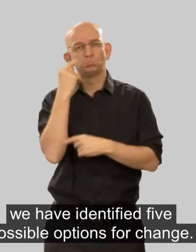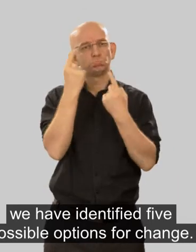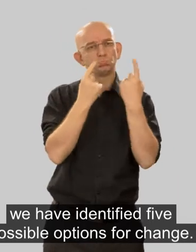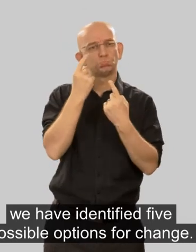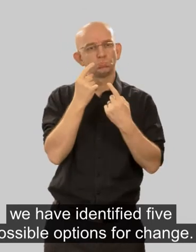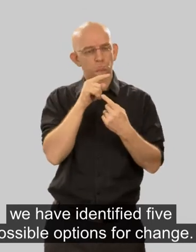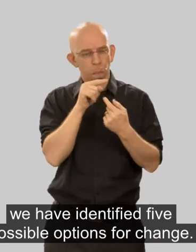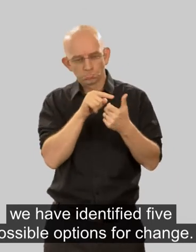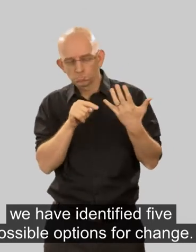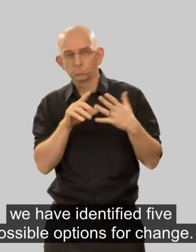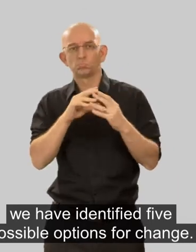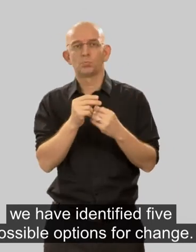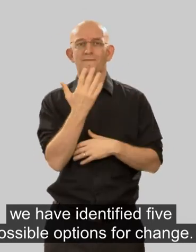possible options for change